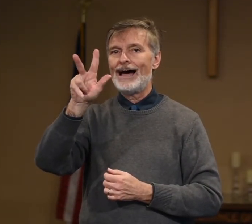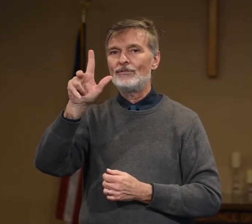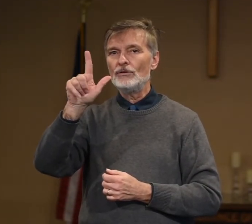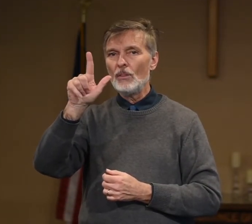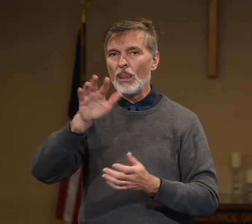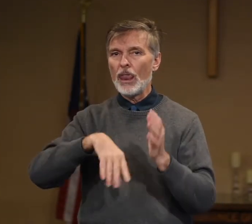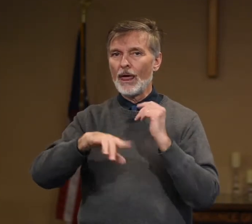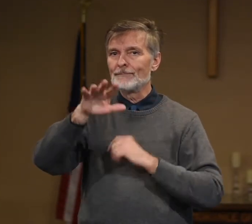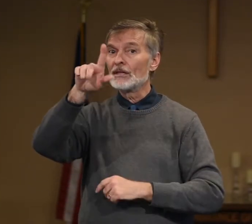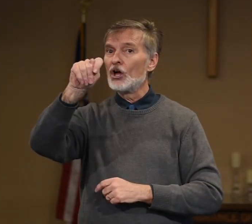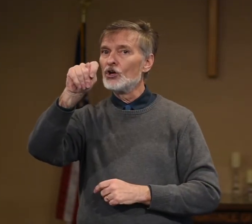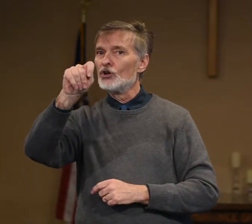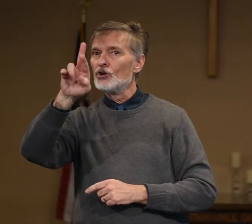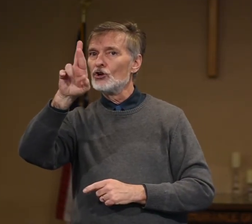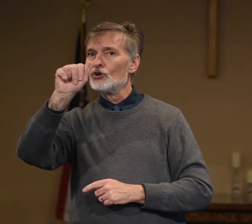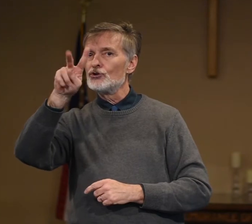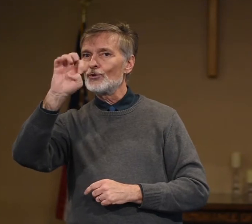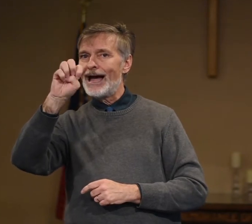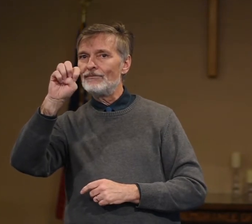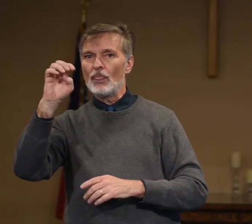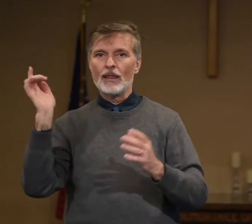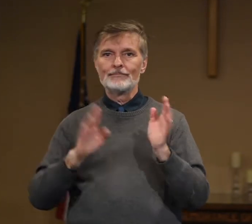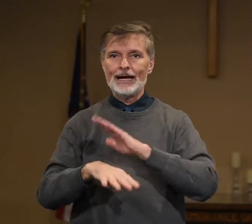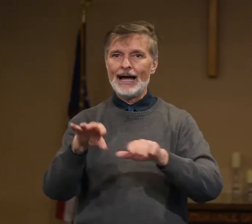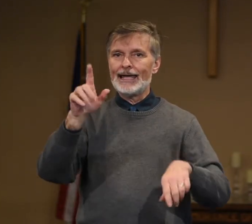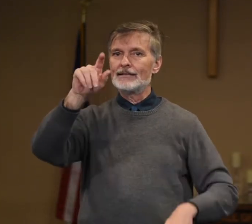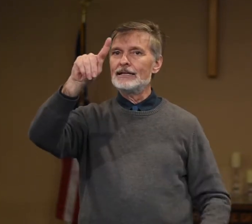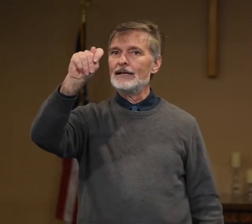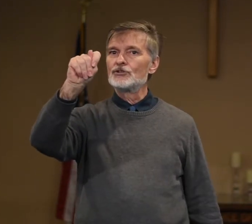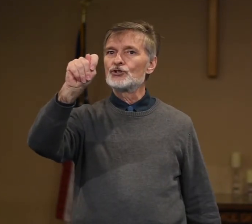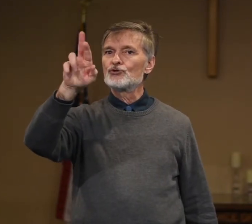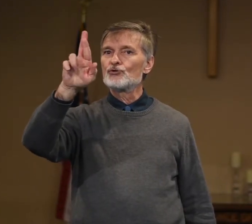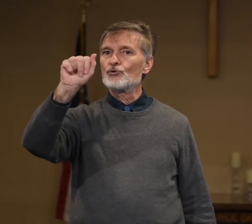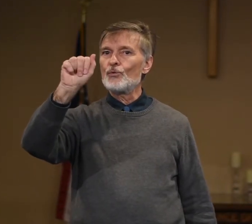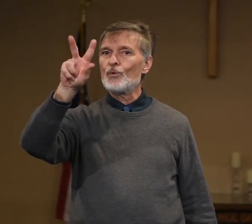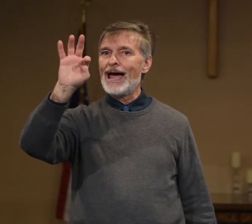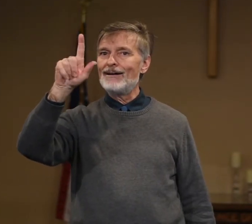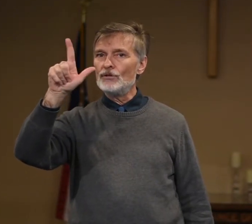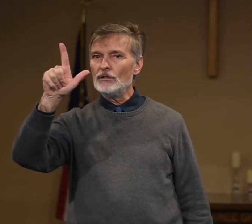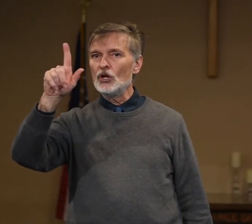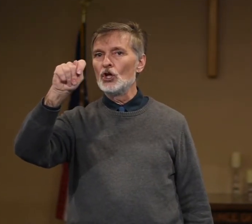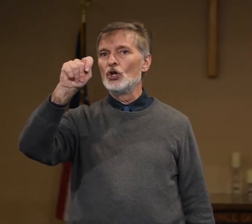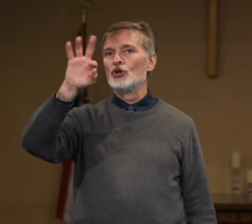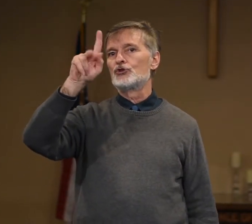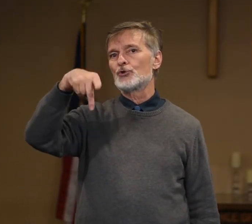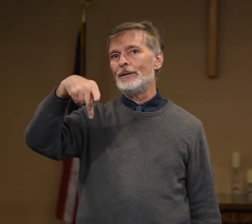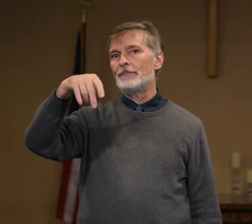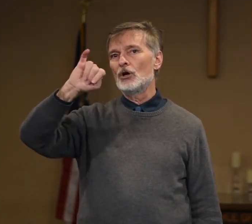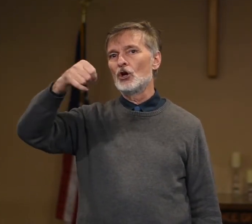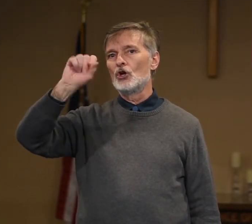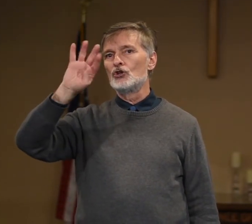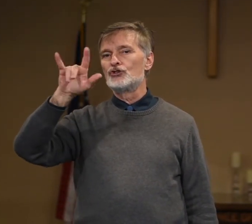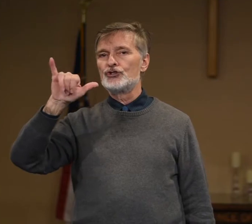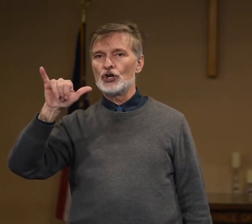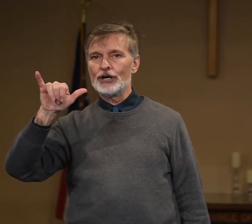Travel. Travel. I can't get it. Travel. Trip. Journey.